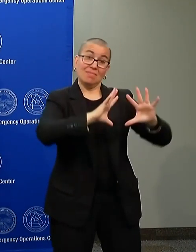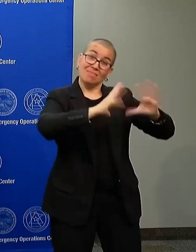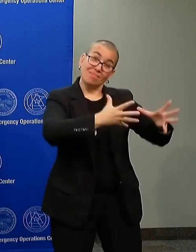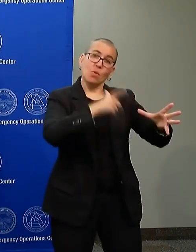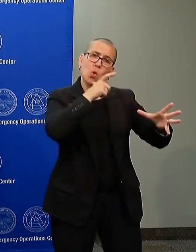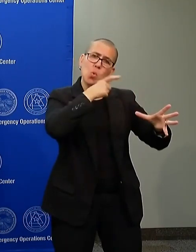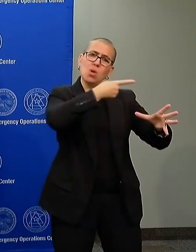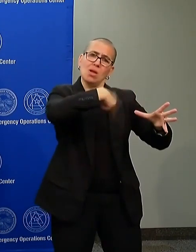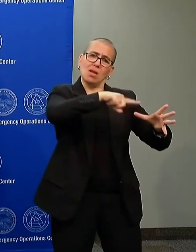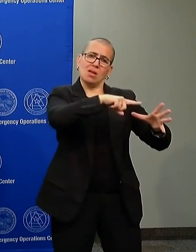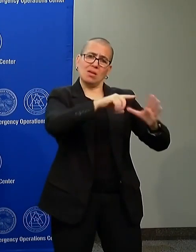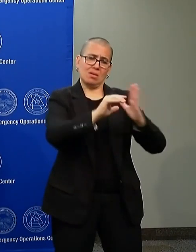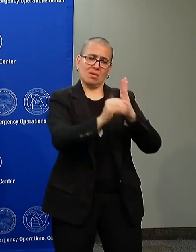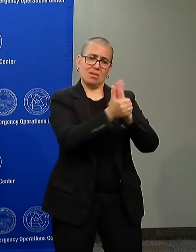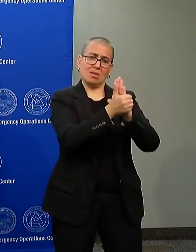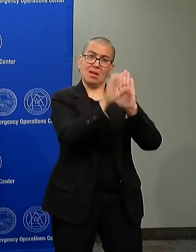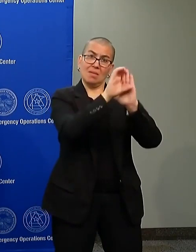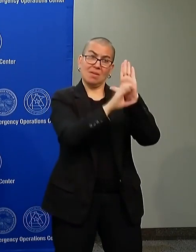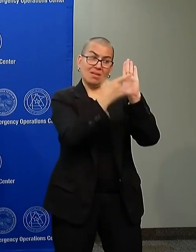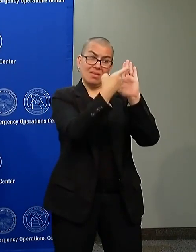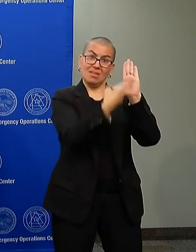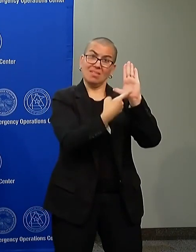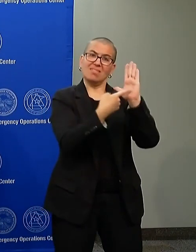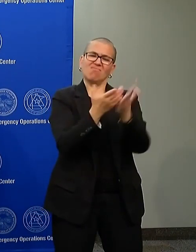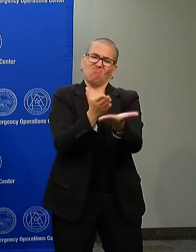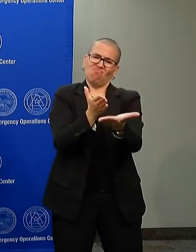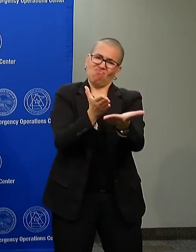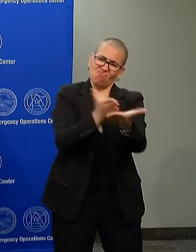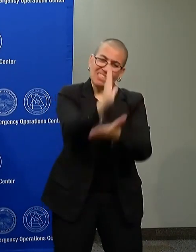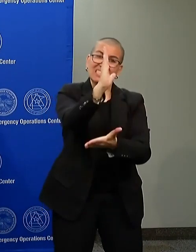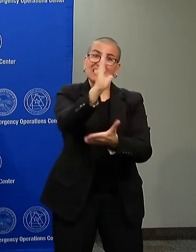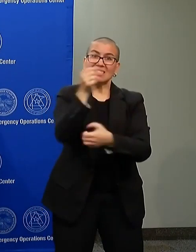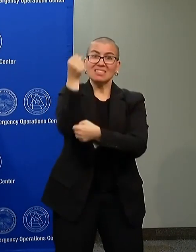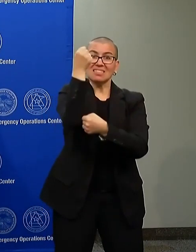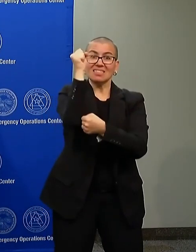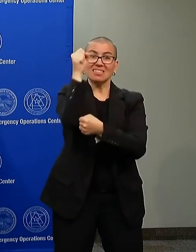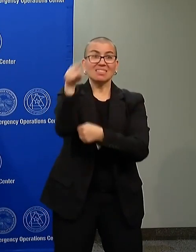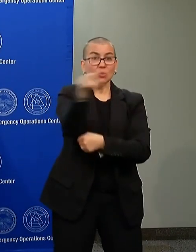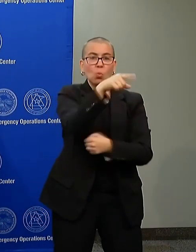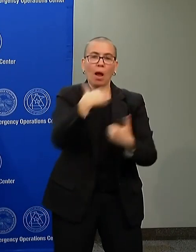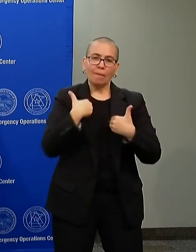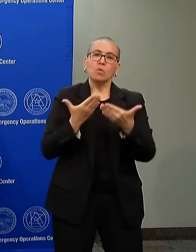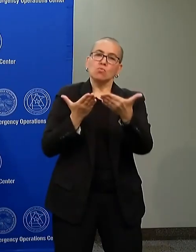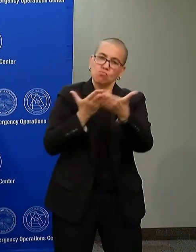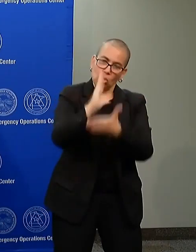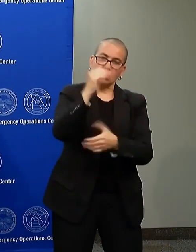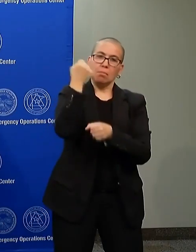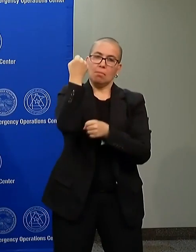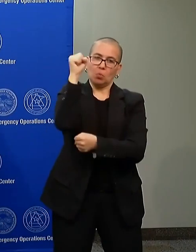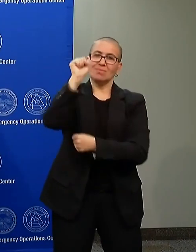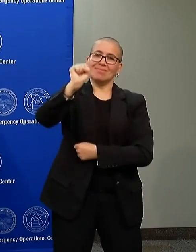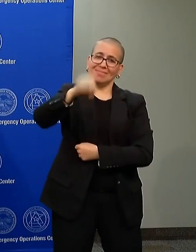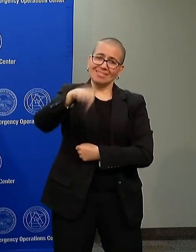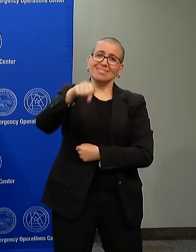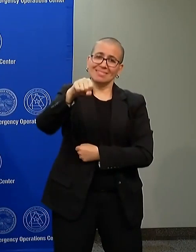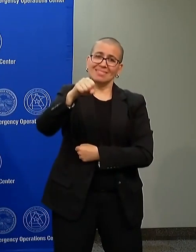Those rights stop at the end of a Molotov cocktail thrown into an open business.